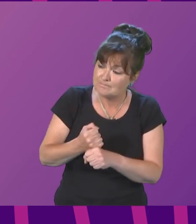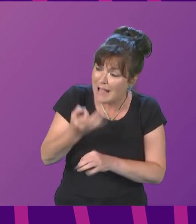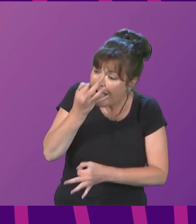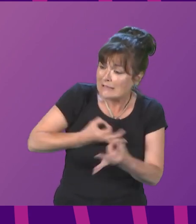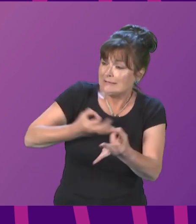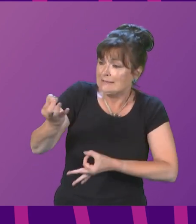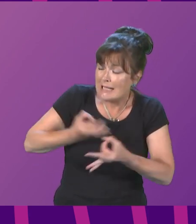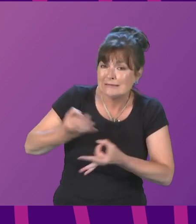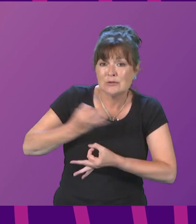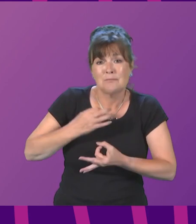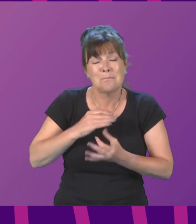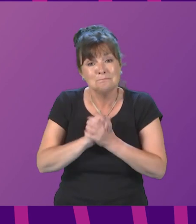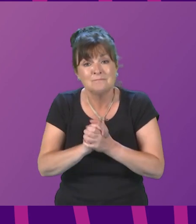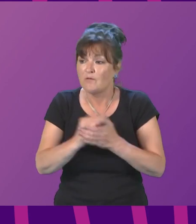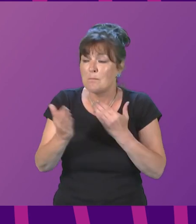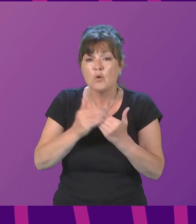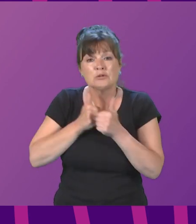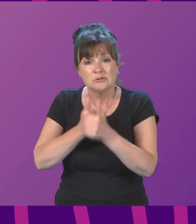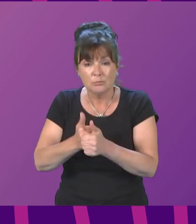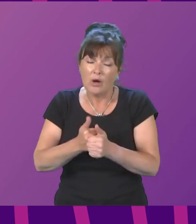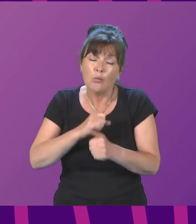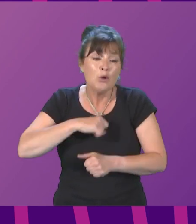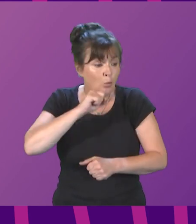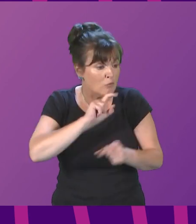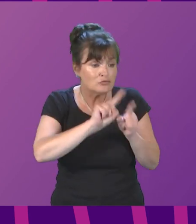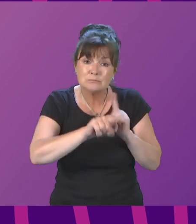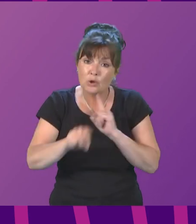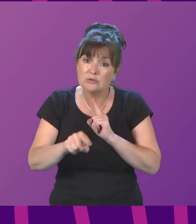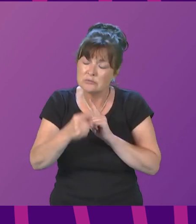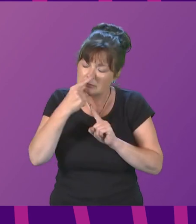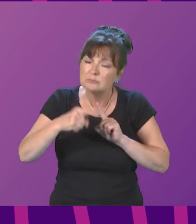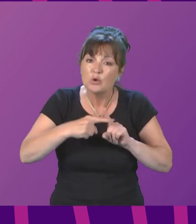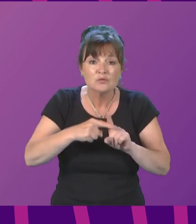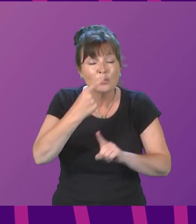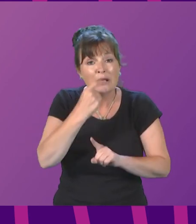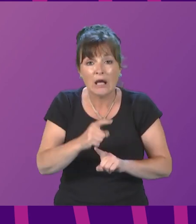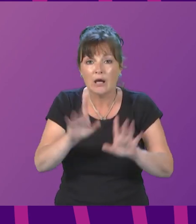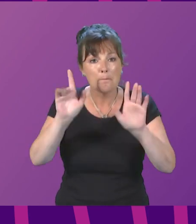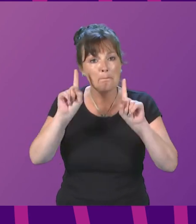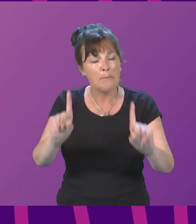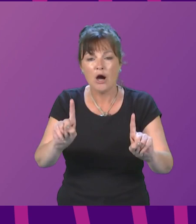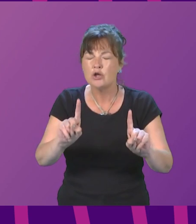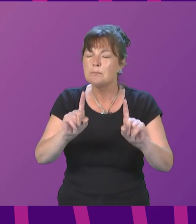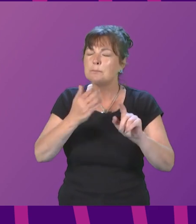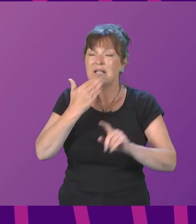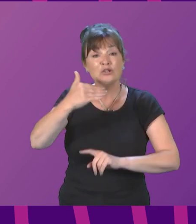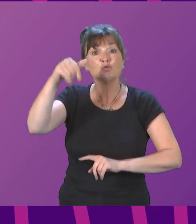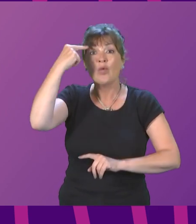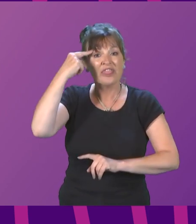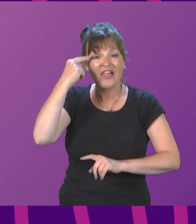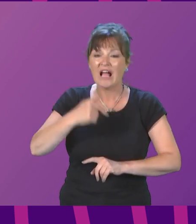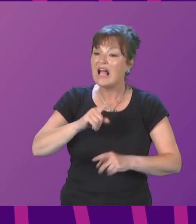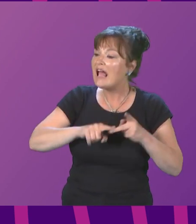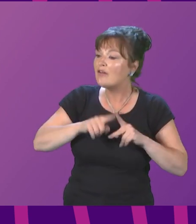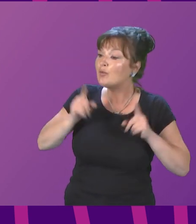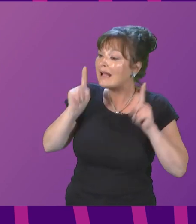as positively as we possibly can. Where we cannot do so, though, it is not a lack of political will that stops